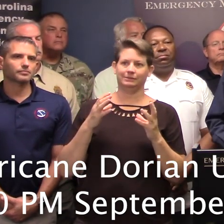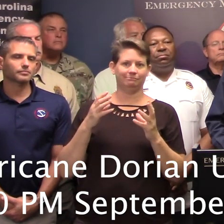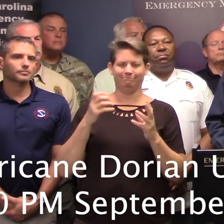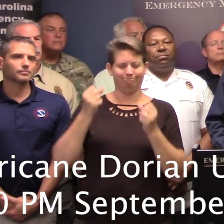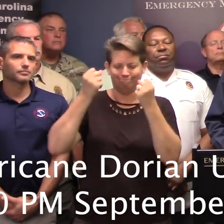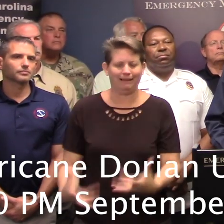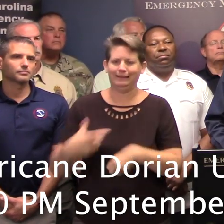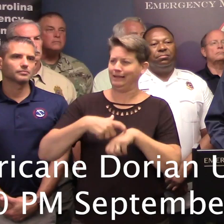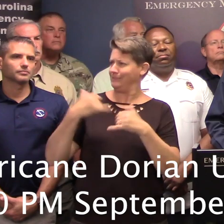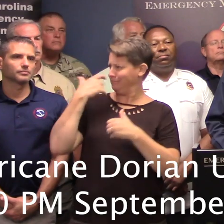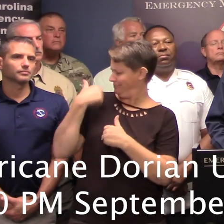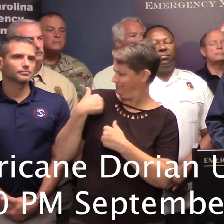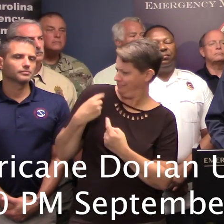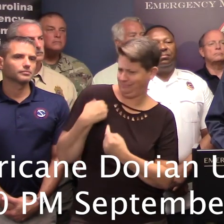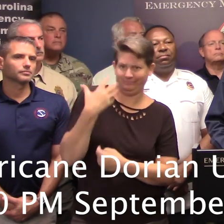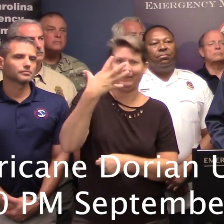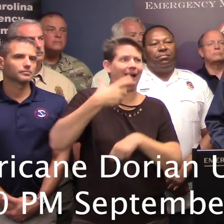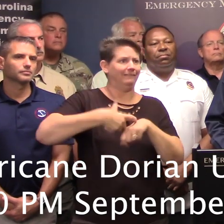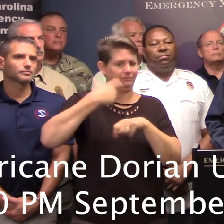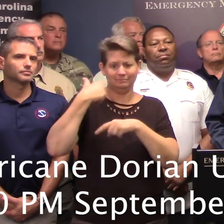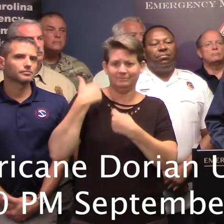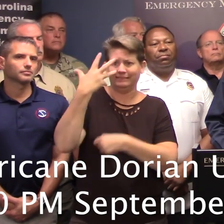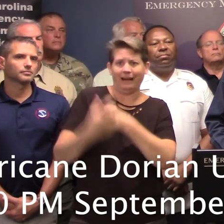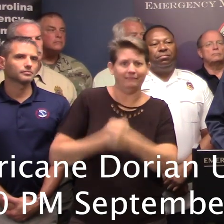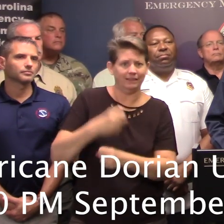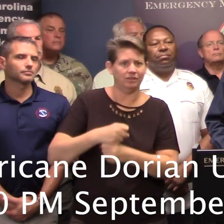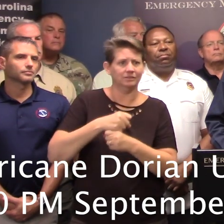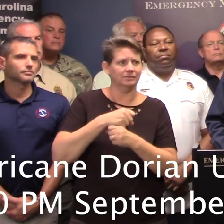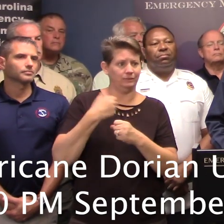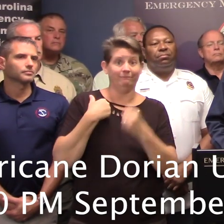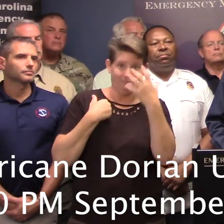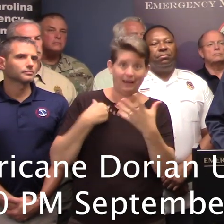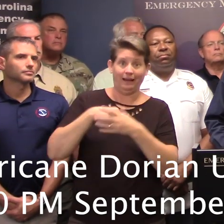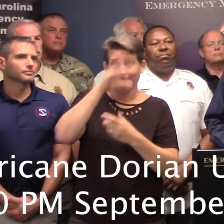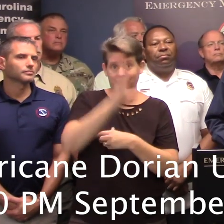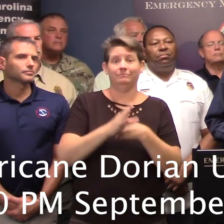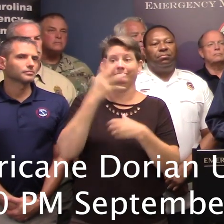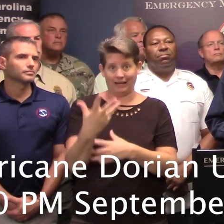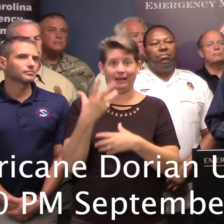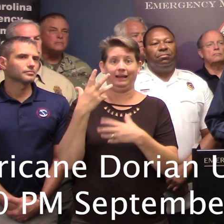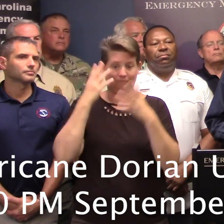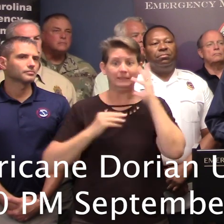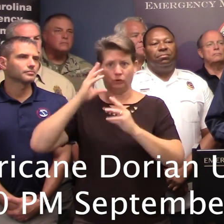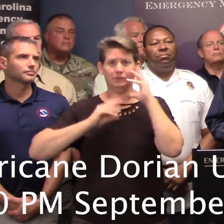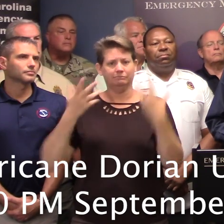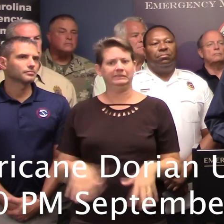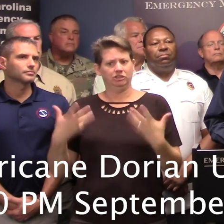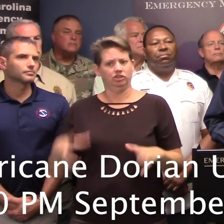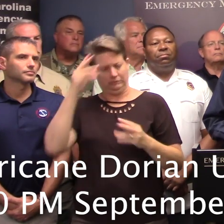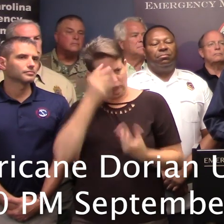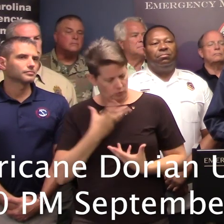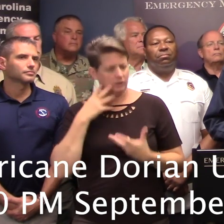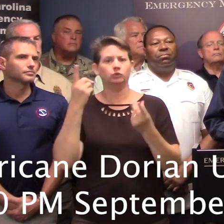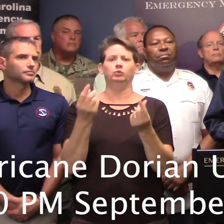hurricanes, five incidents in the last five years. We've had five of these in a row. And this is what our experience tells us